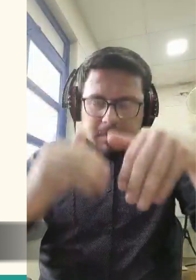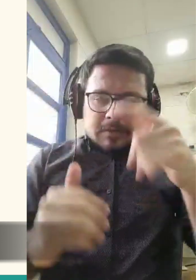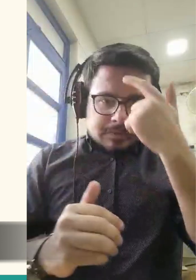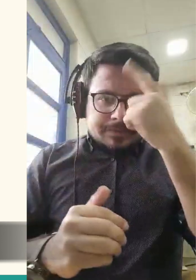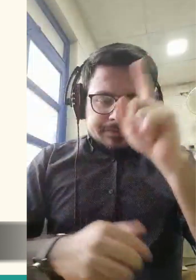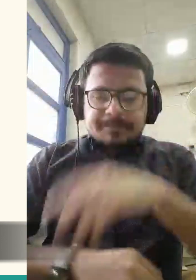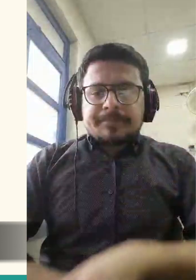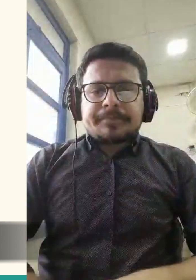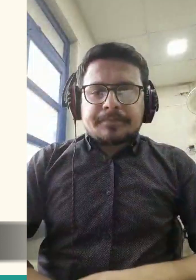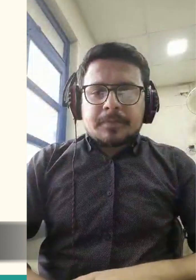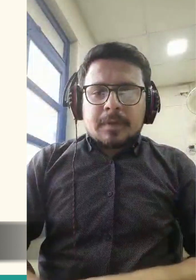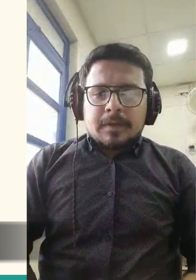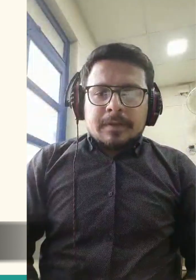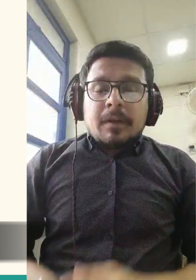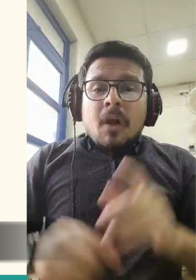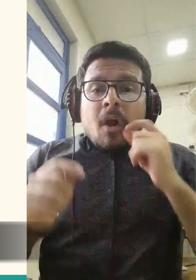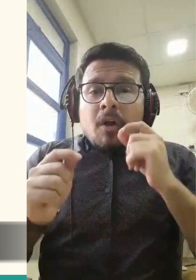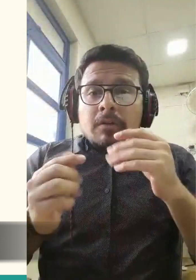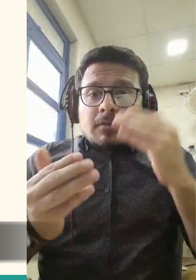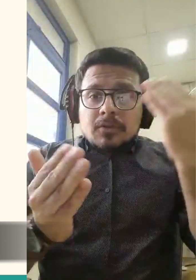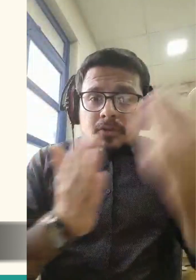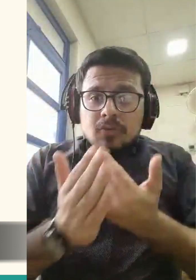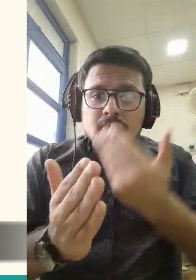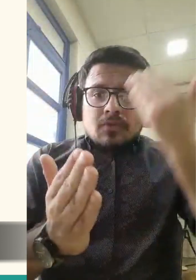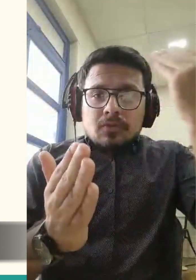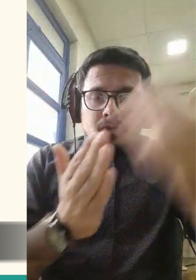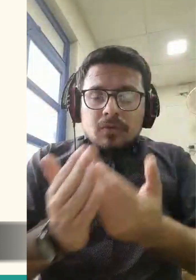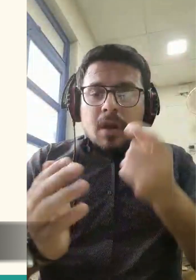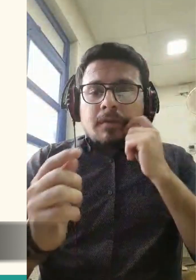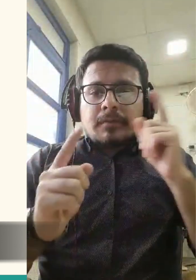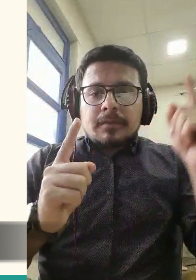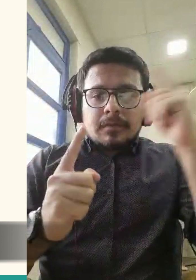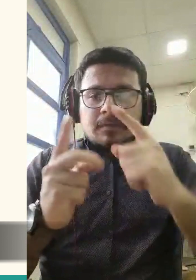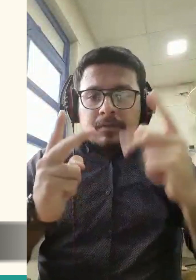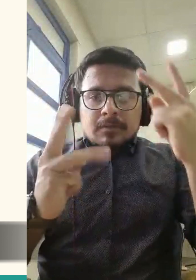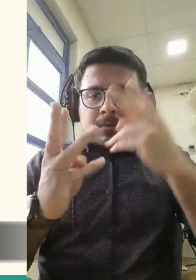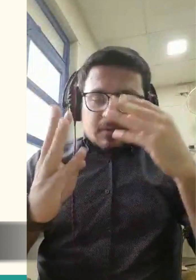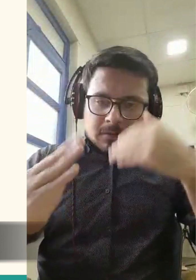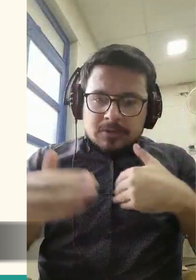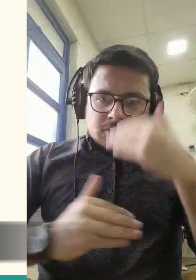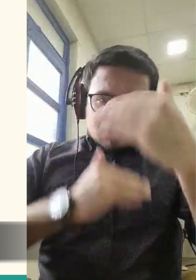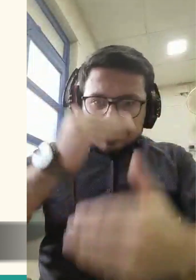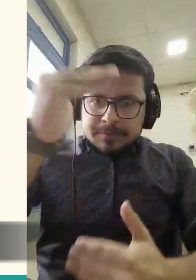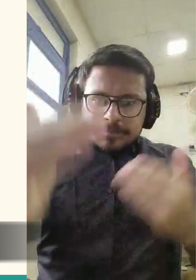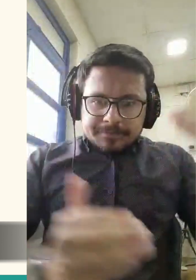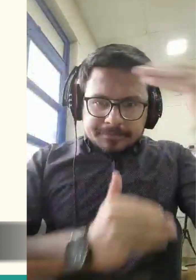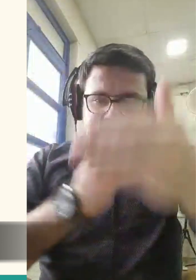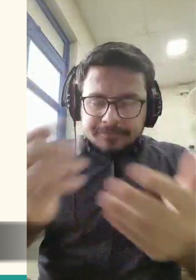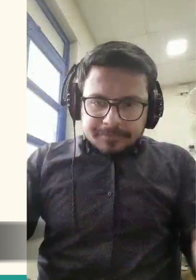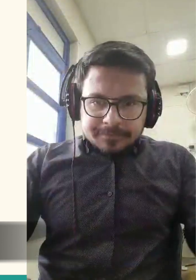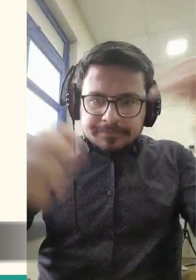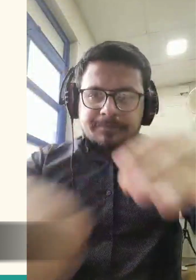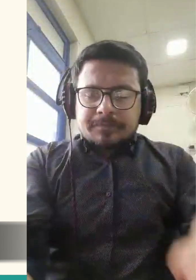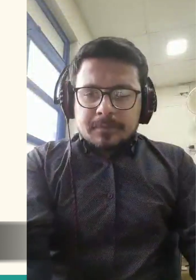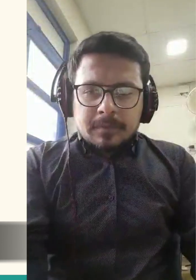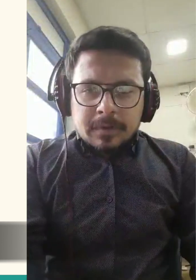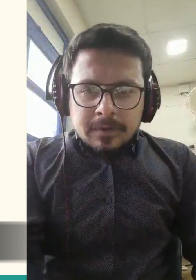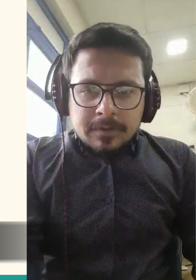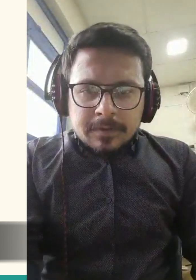And remember when your Lord said to the angels, Verily, I am going to